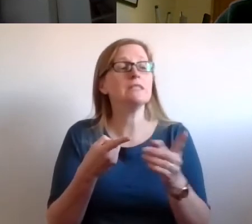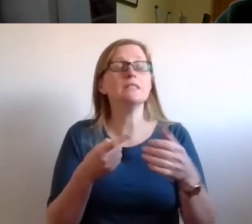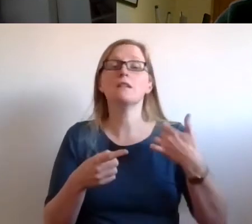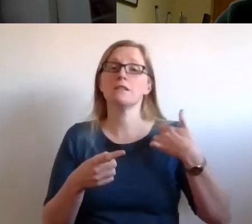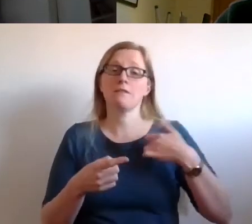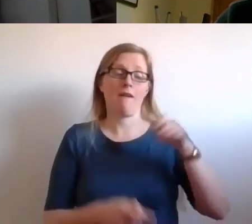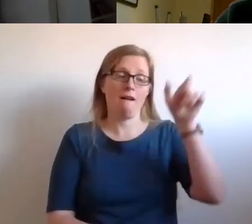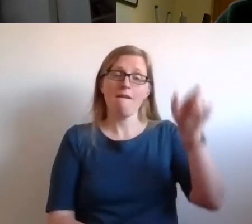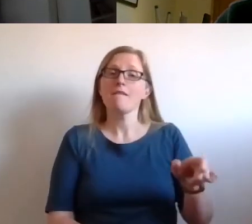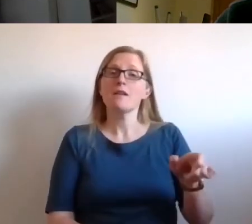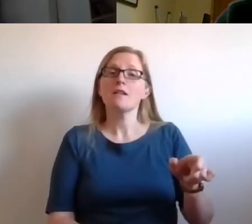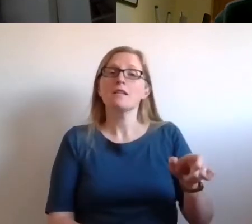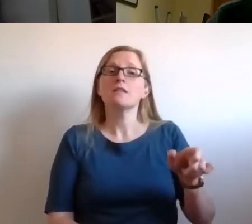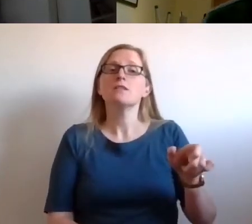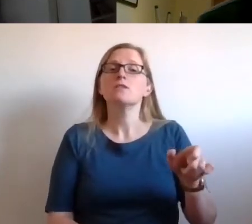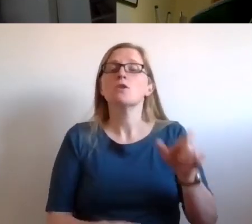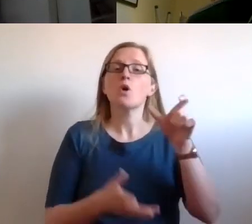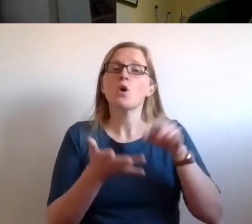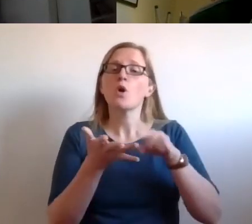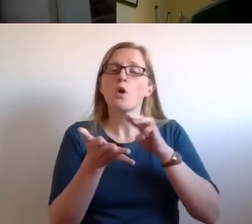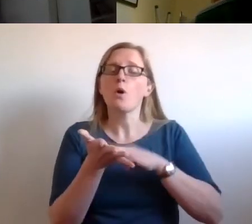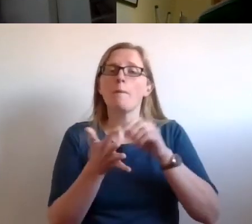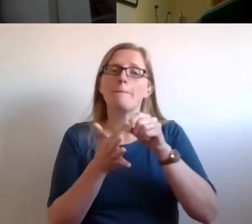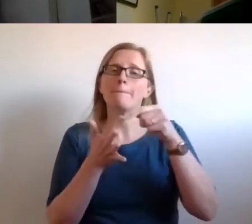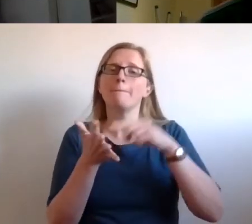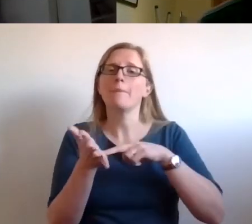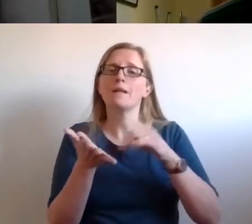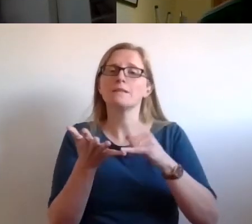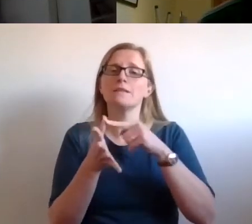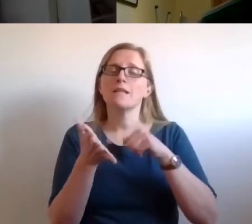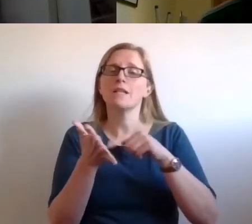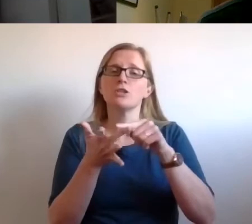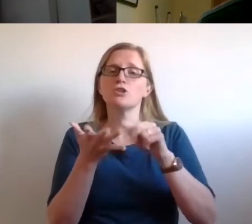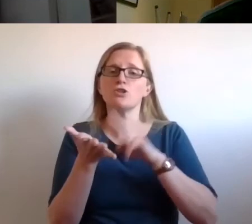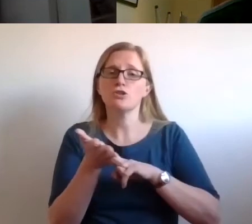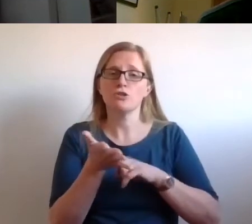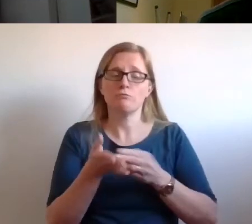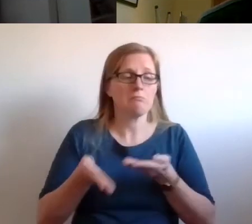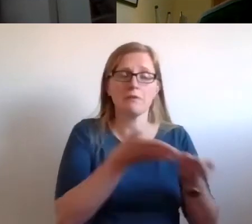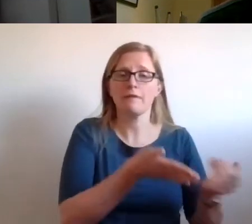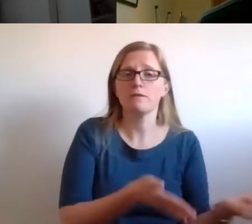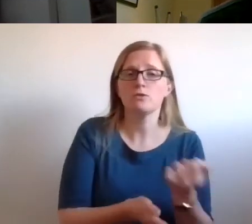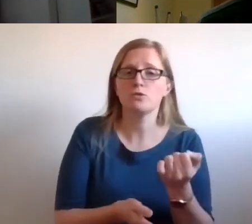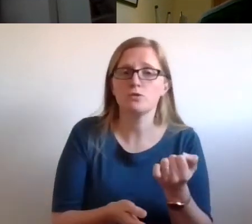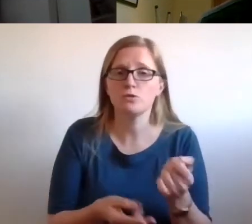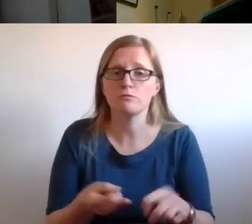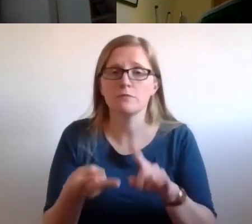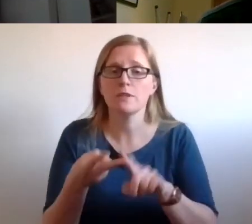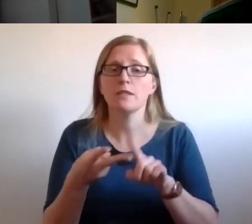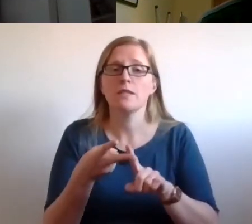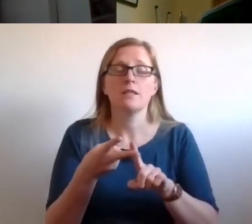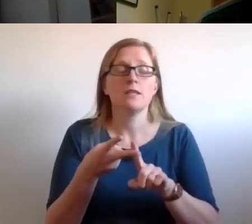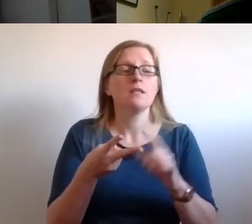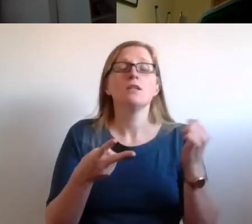an apology log through the Scottish Parliament to enable churches and local authorities to make apologies